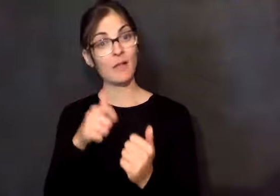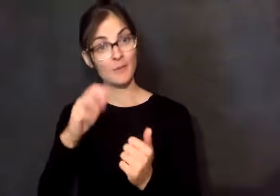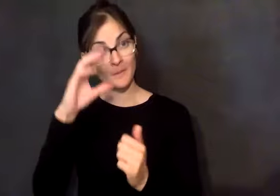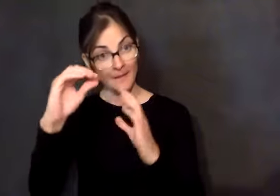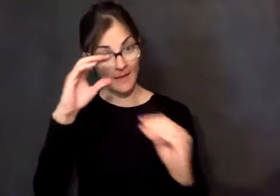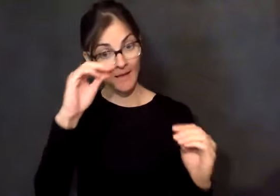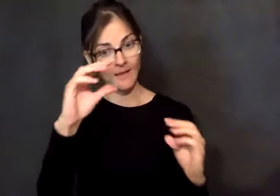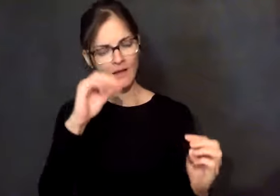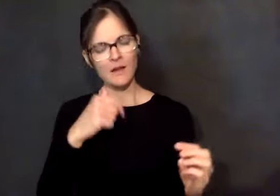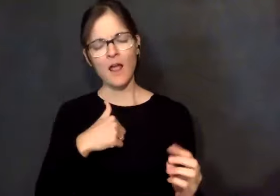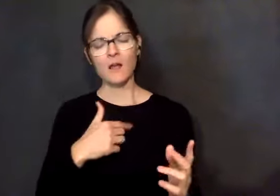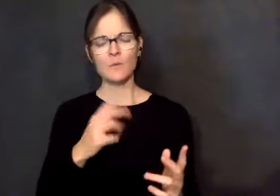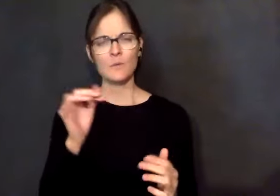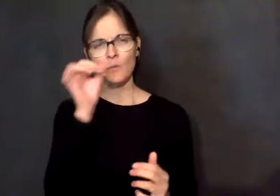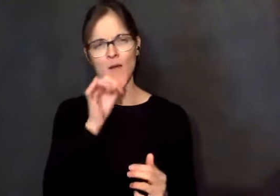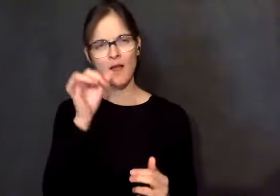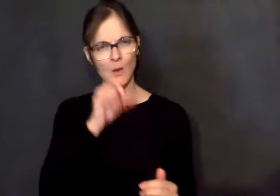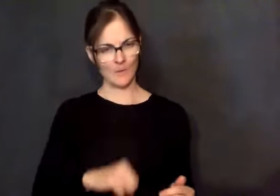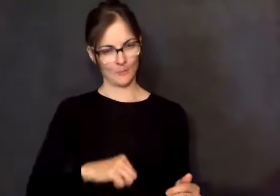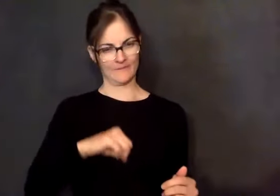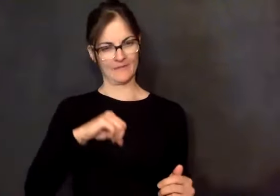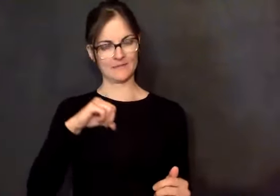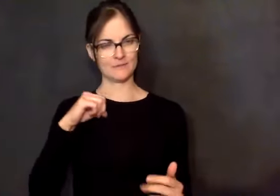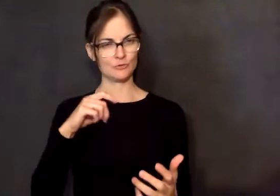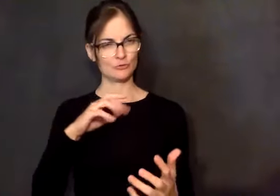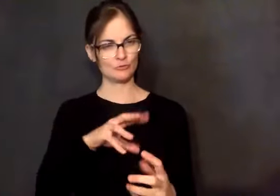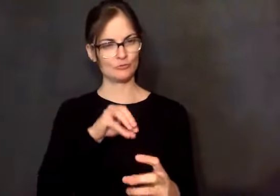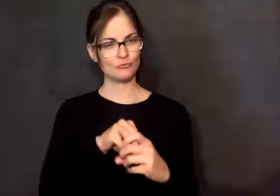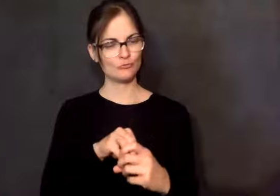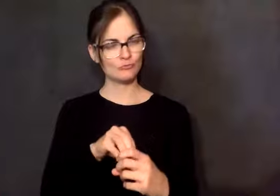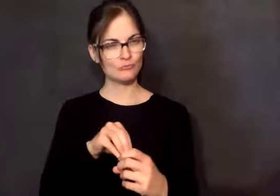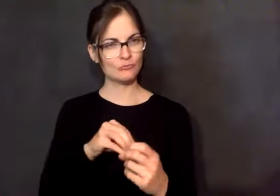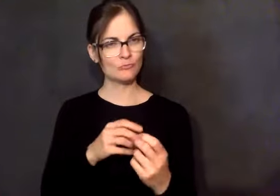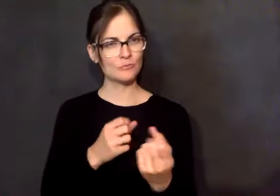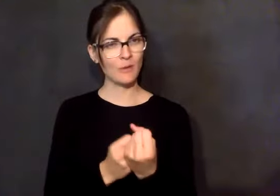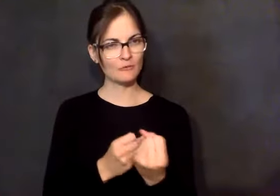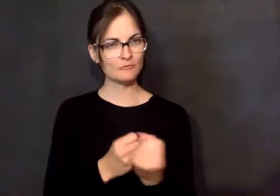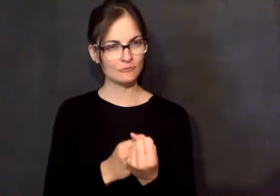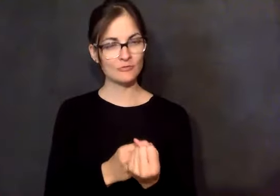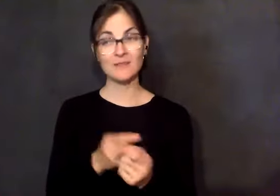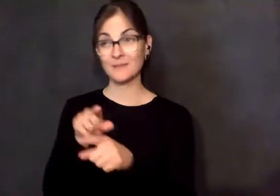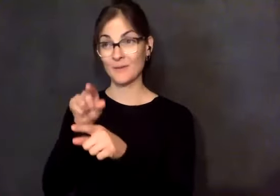privileged to sponsor. But I remember the time, the day that Jonathan called me, and he'd been in a car accident.